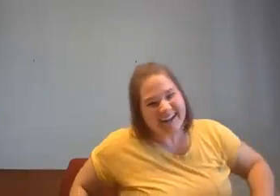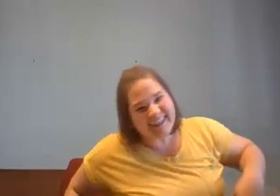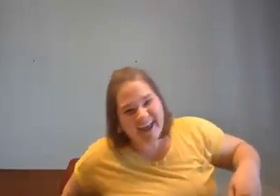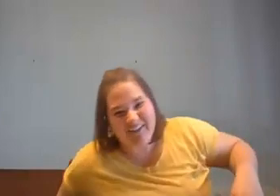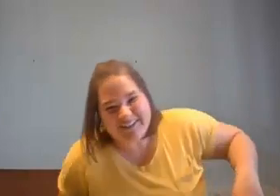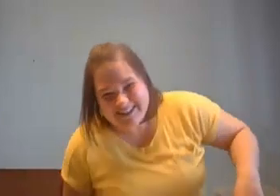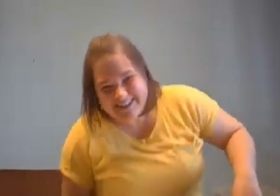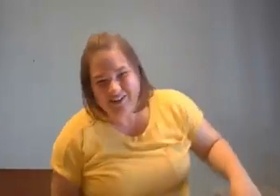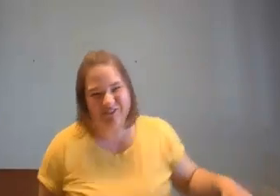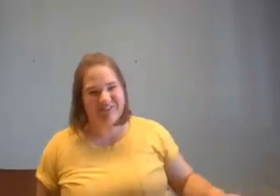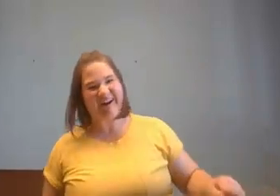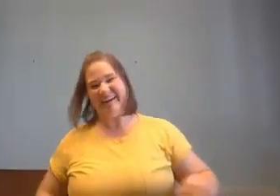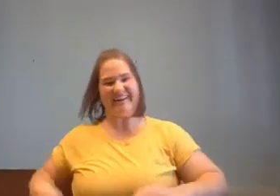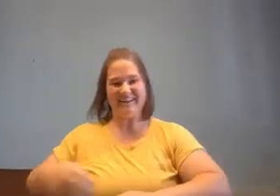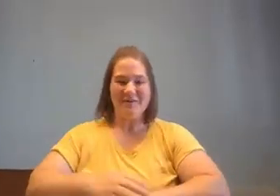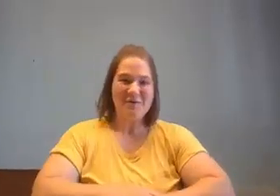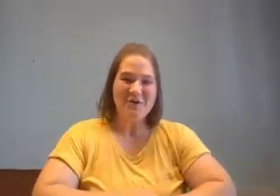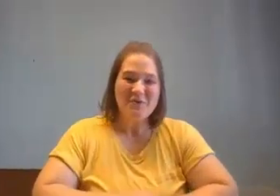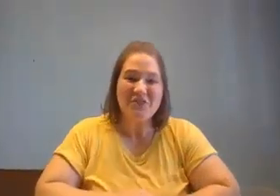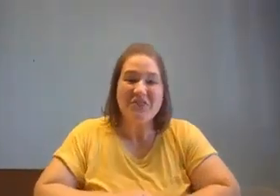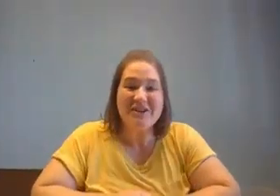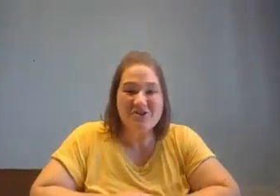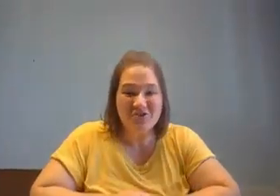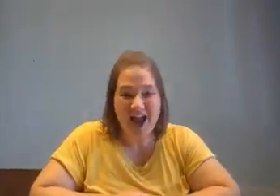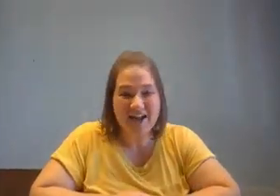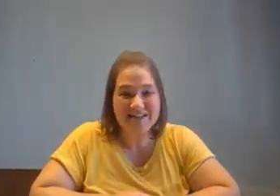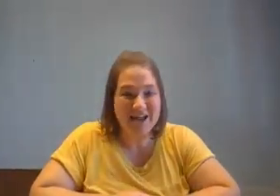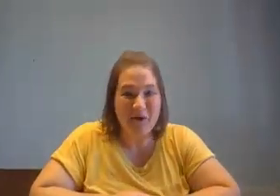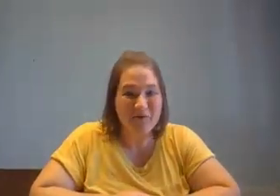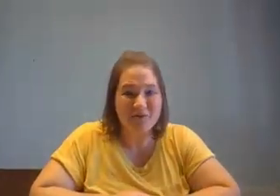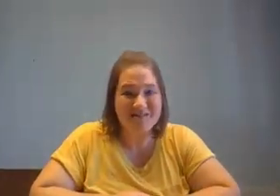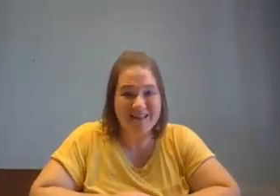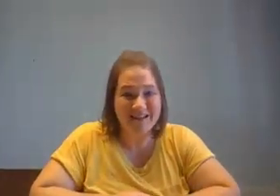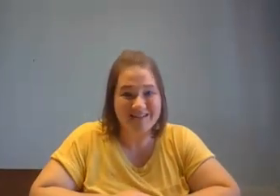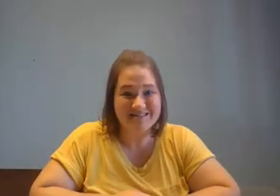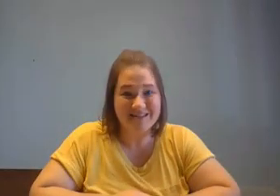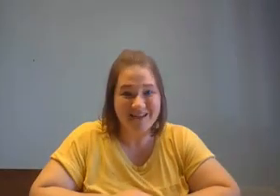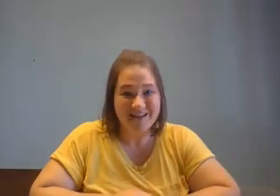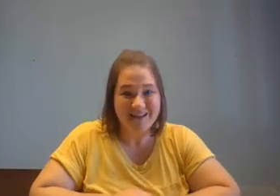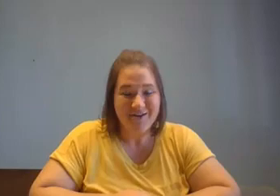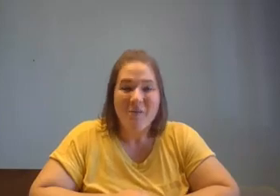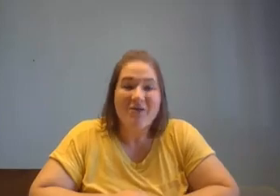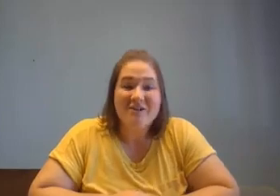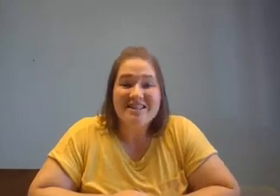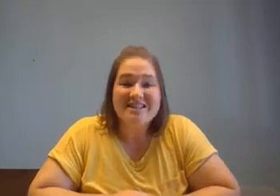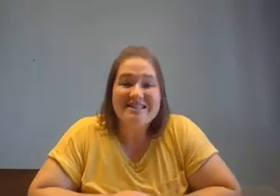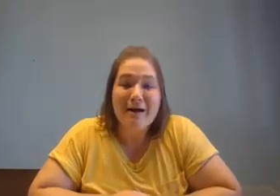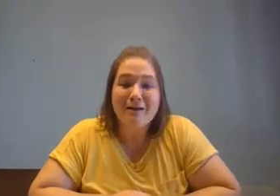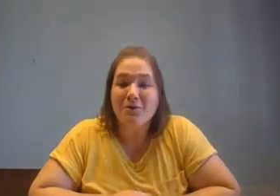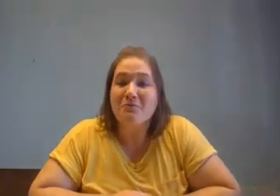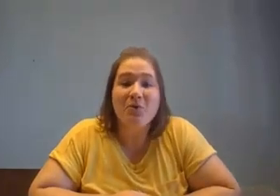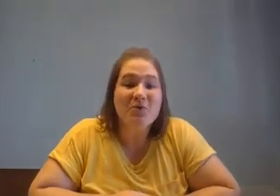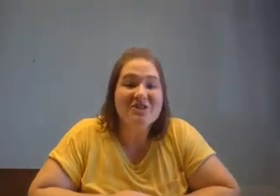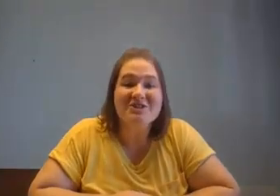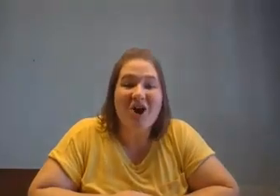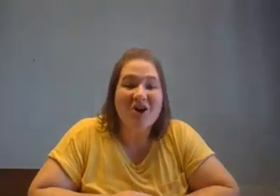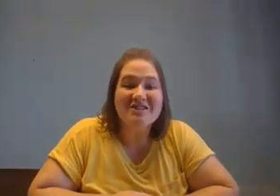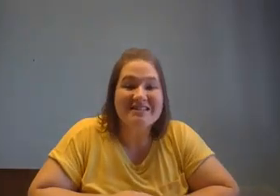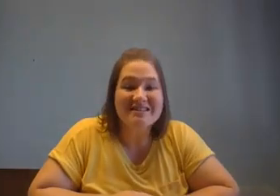That was so fun! Well, thank you for acting out those things. Whether it's the sun, the moon, the stars, the